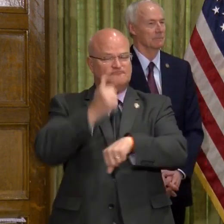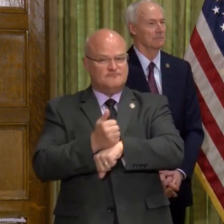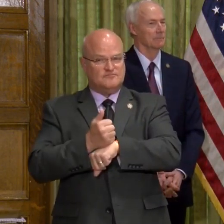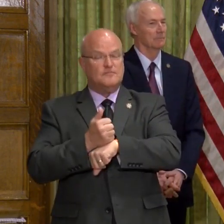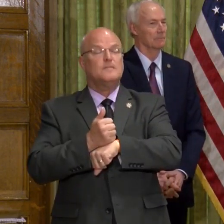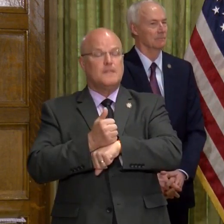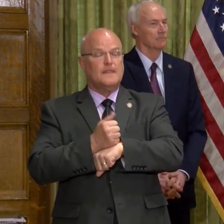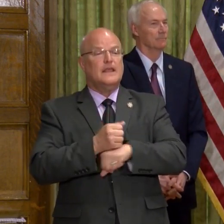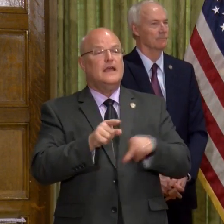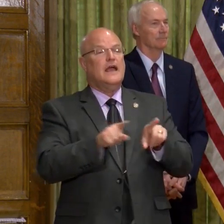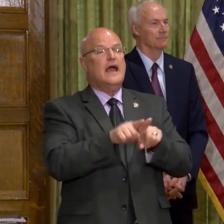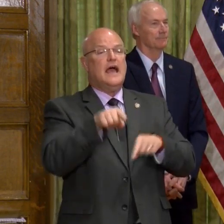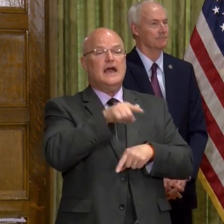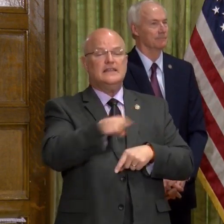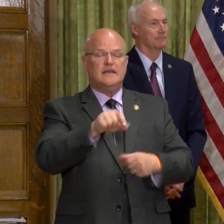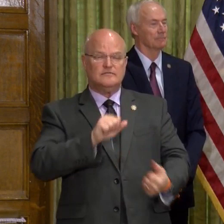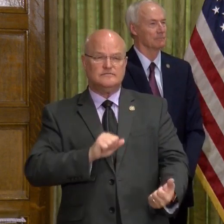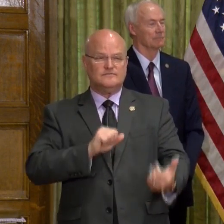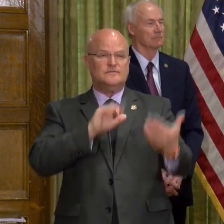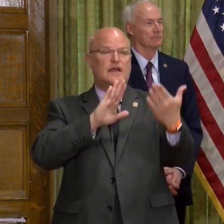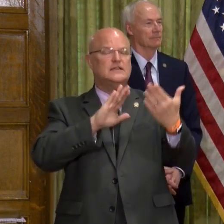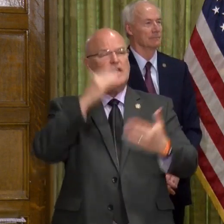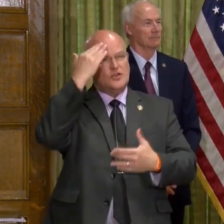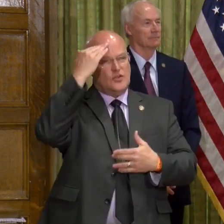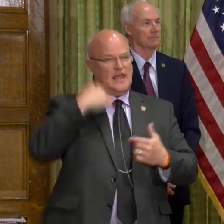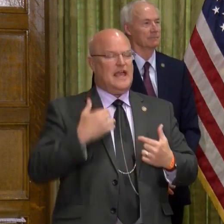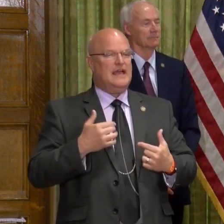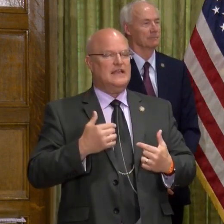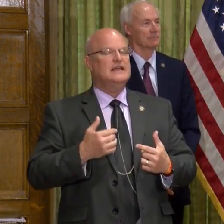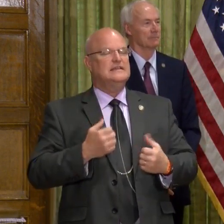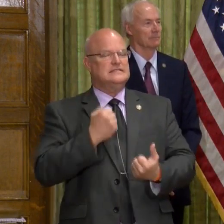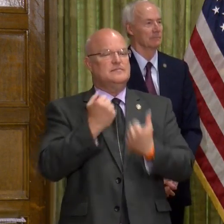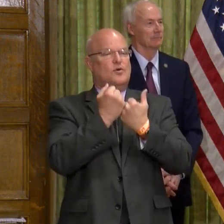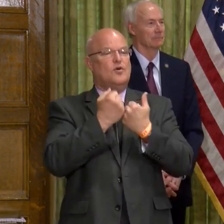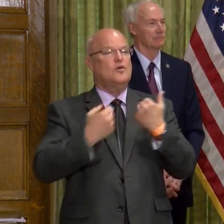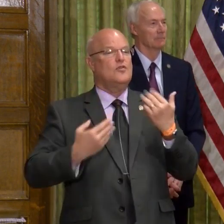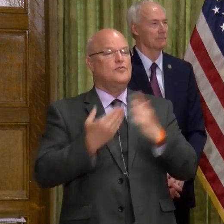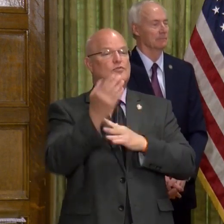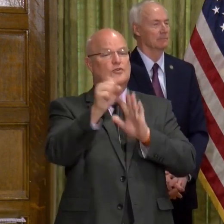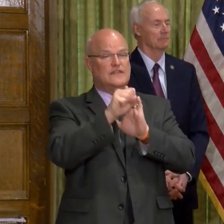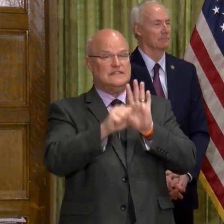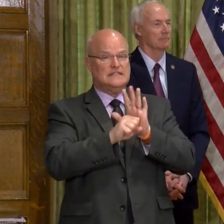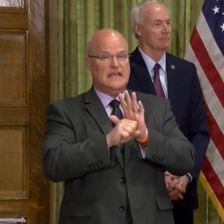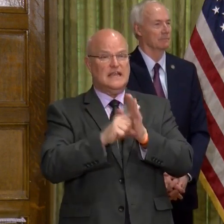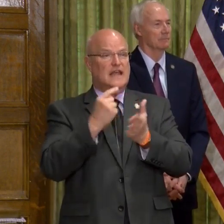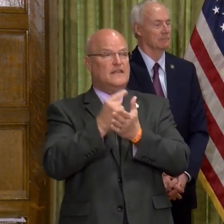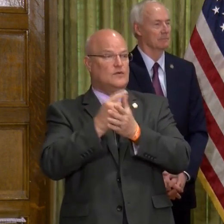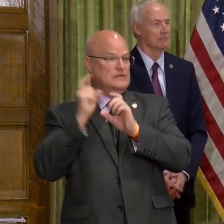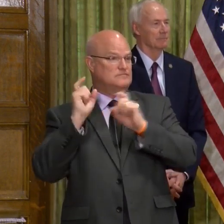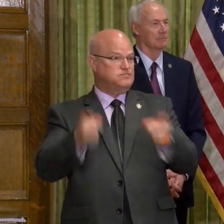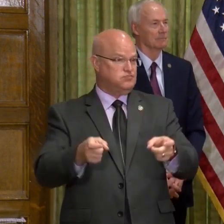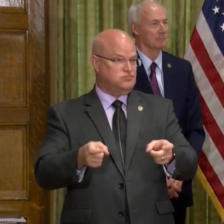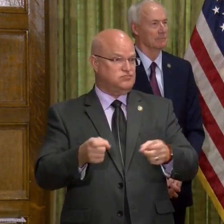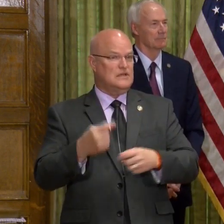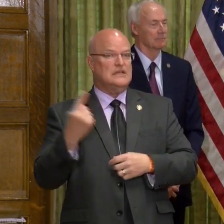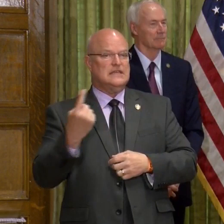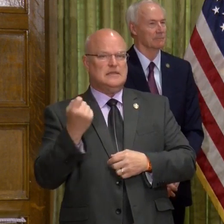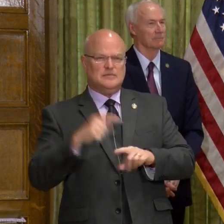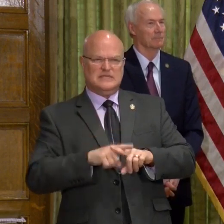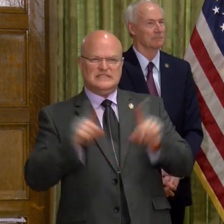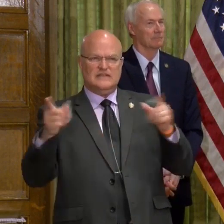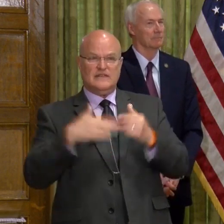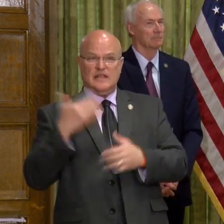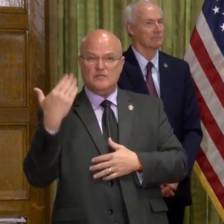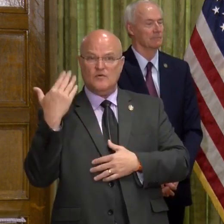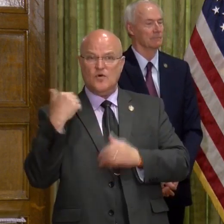make sure that as they were facing this that they knew that they have a lifeline through the state that we're going to be able to provide these grants. So this is something a little different than